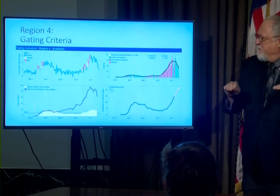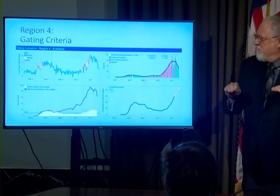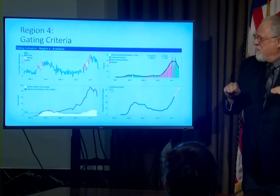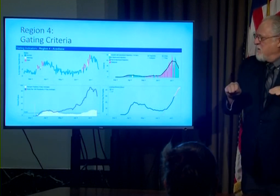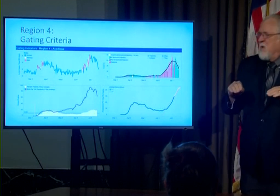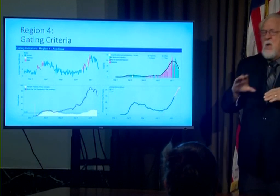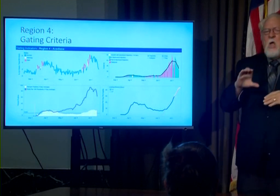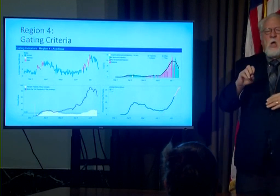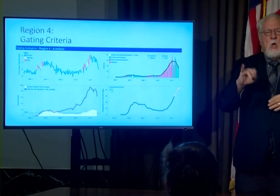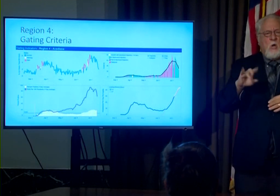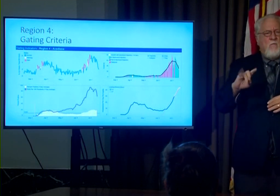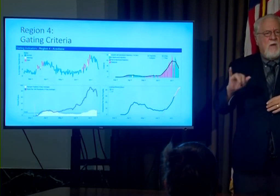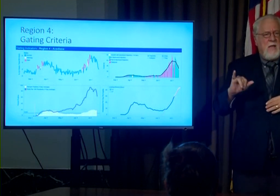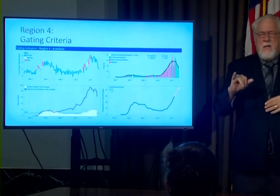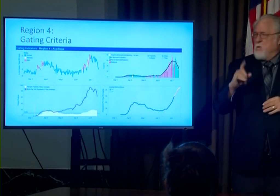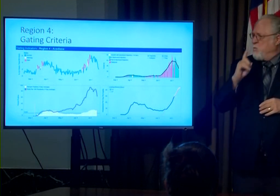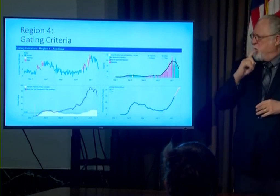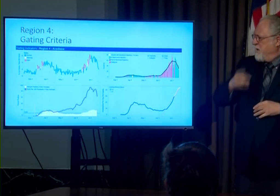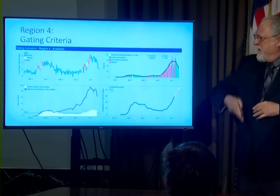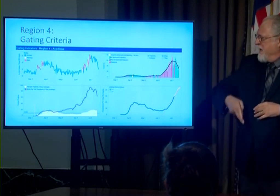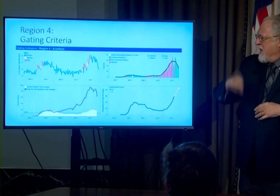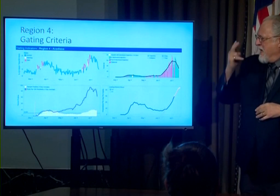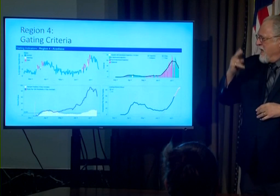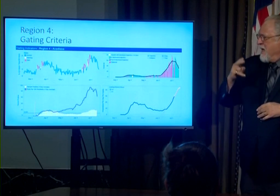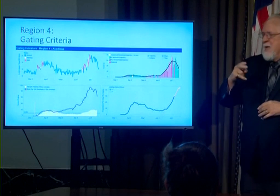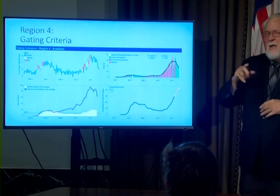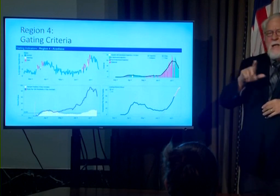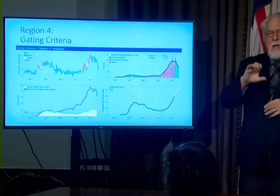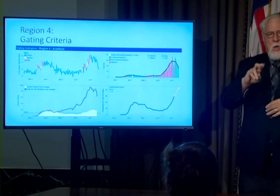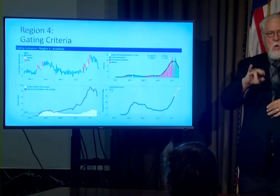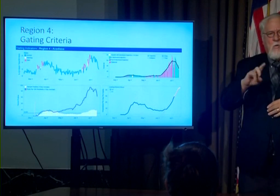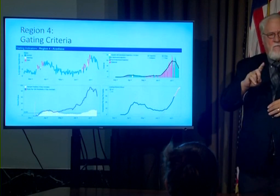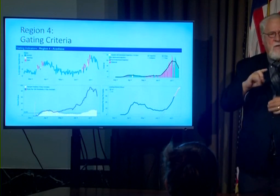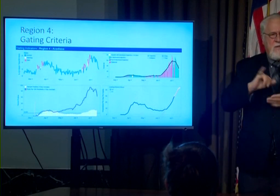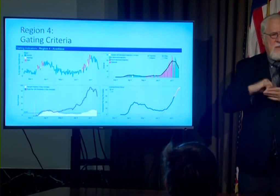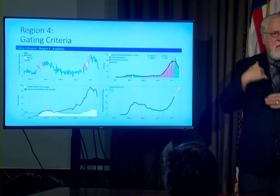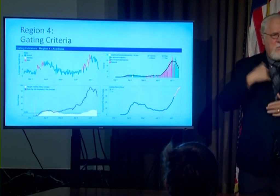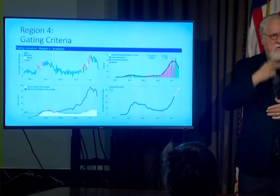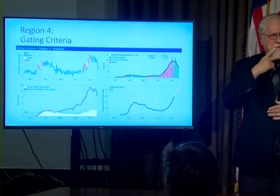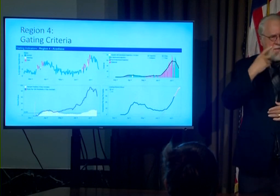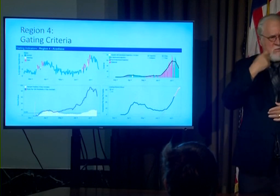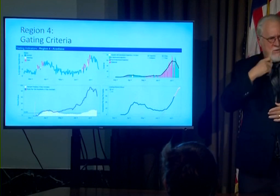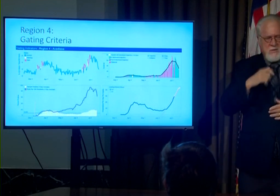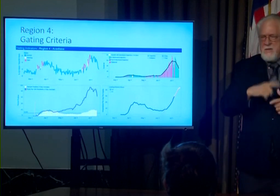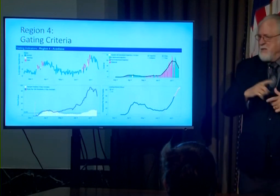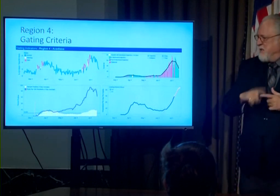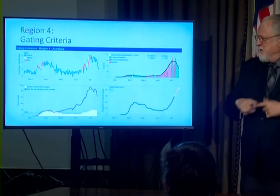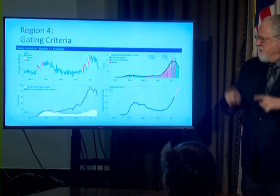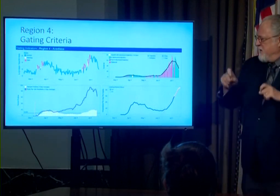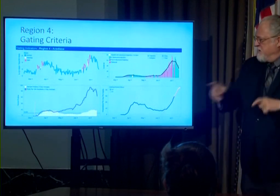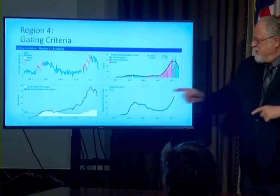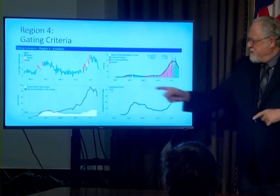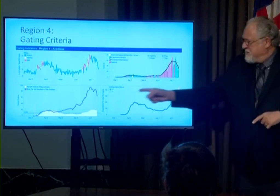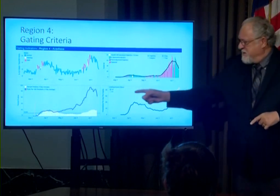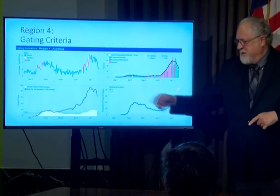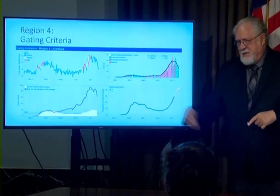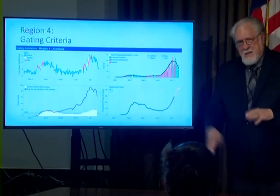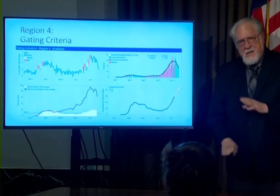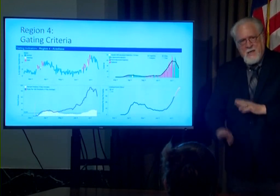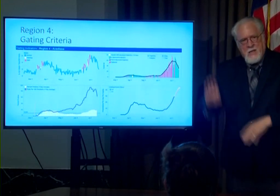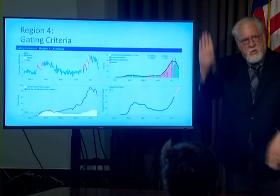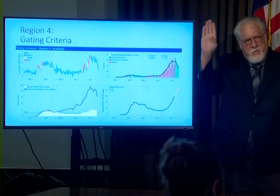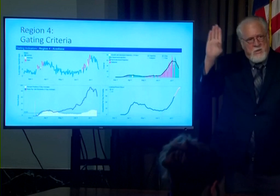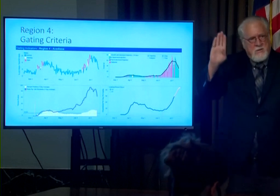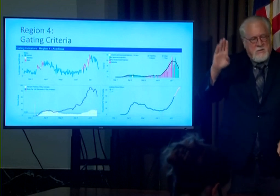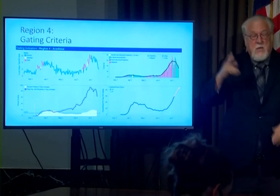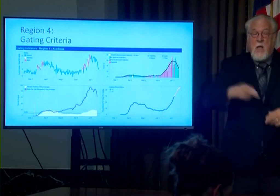-like illness you see that's a really high level of COVID-like illness that we had been seeing recently testing though increased still shows high levels